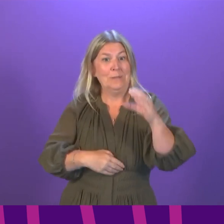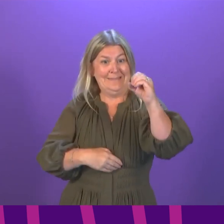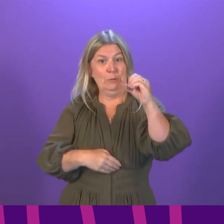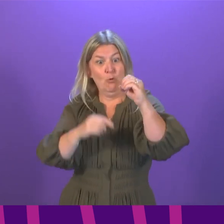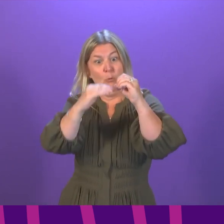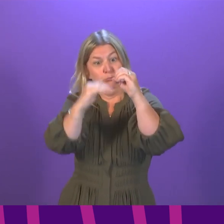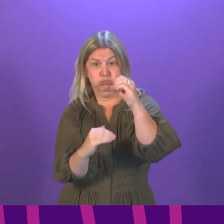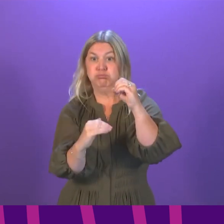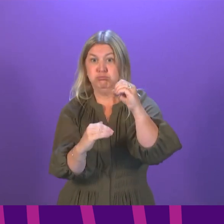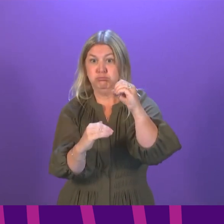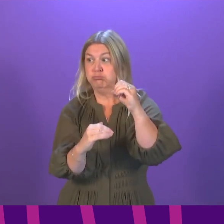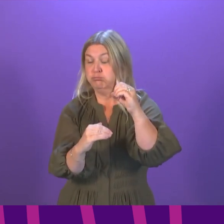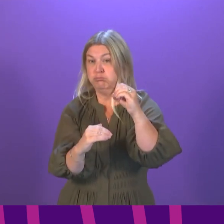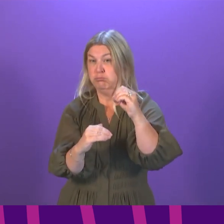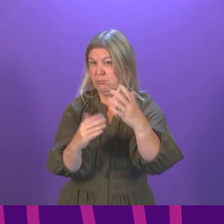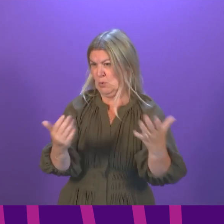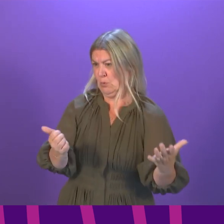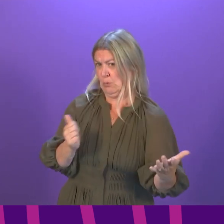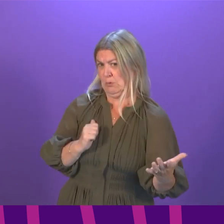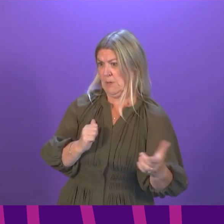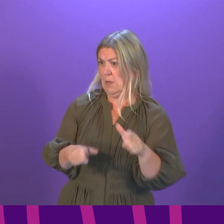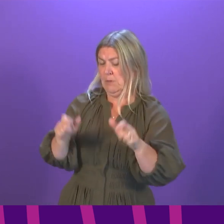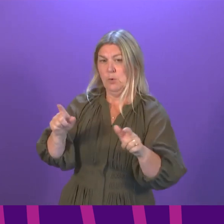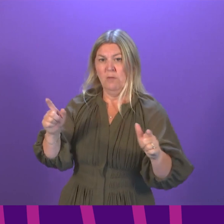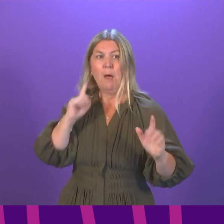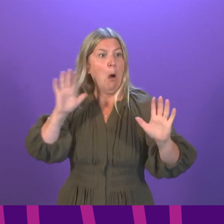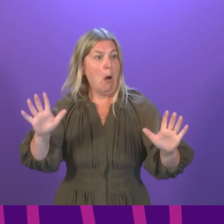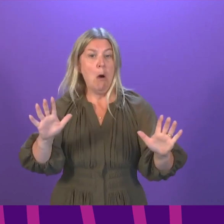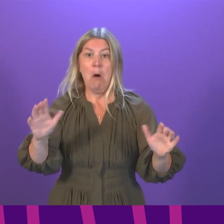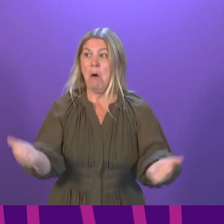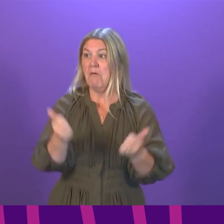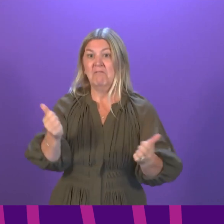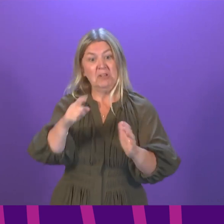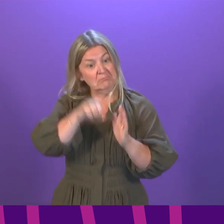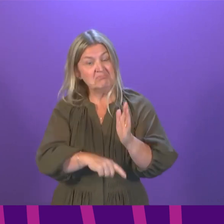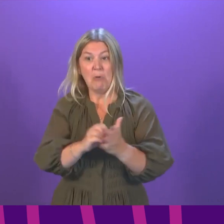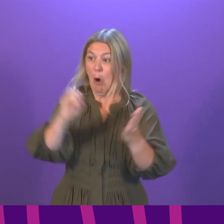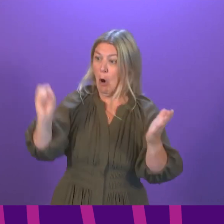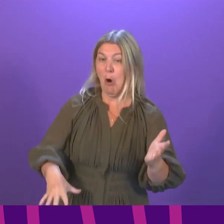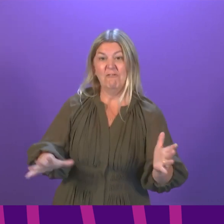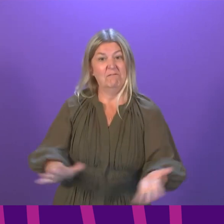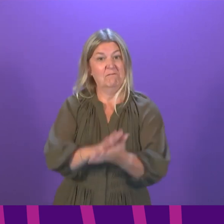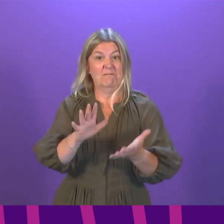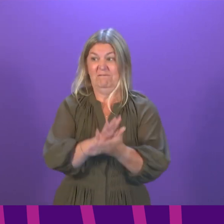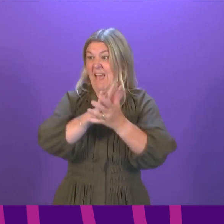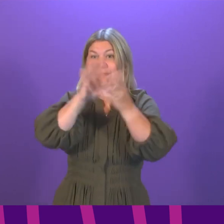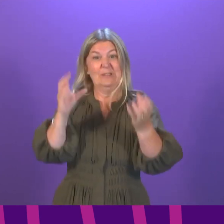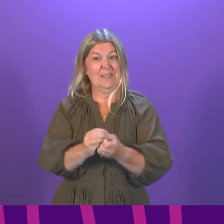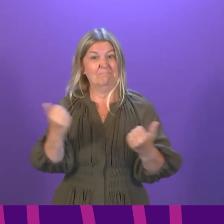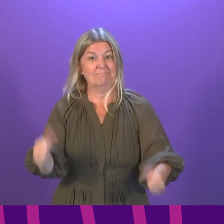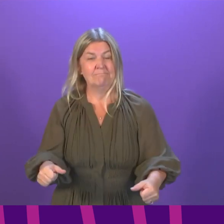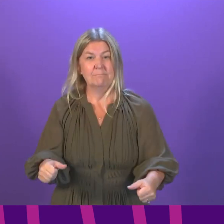Again, people would rightly assume that this means that COVID restrictions have been dropped, but still curbs remain in place.